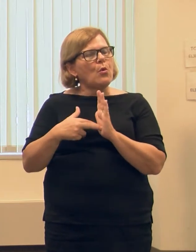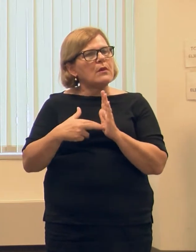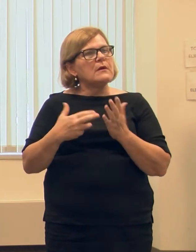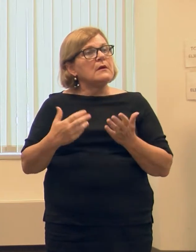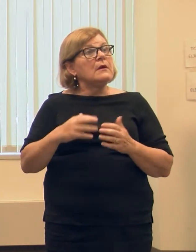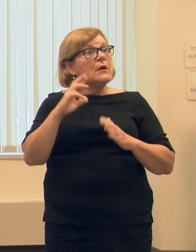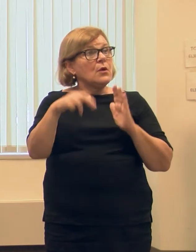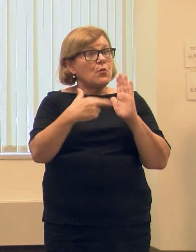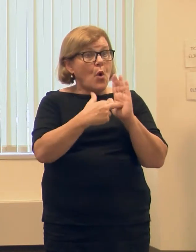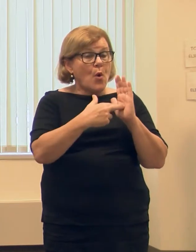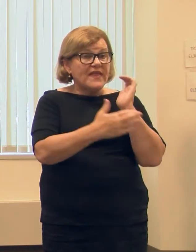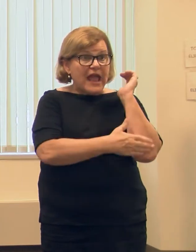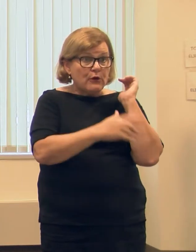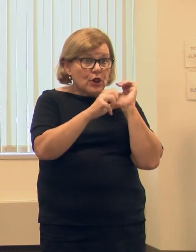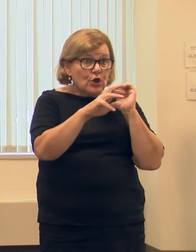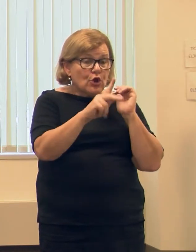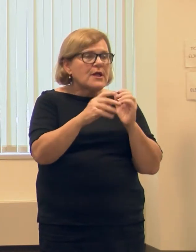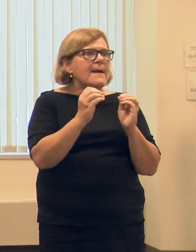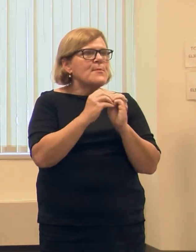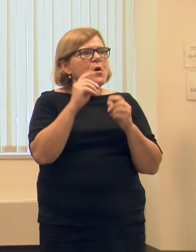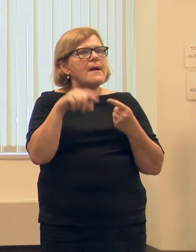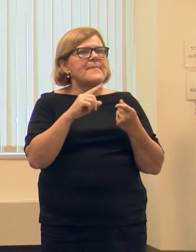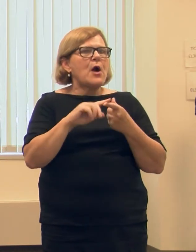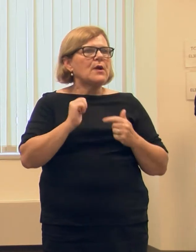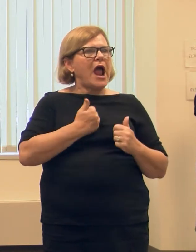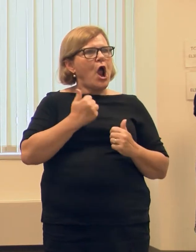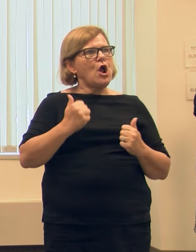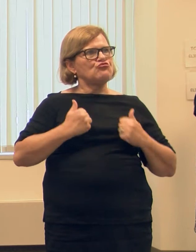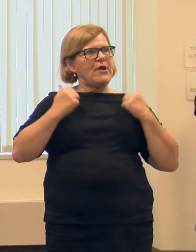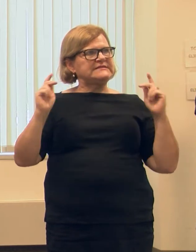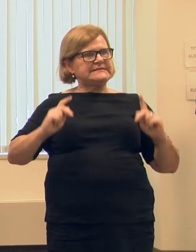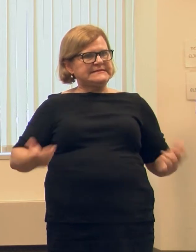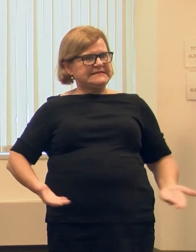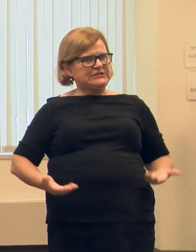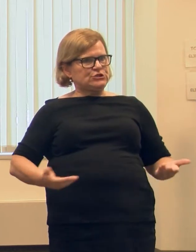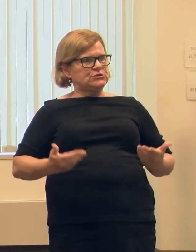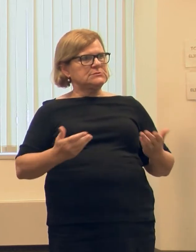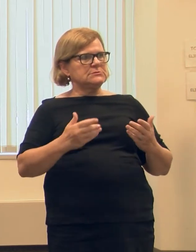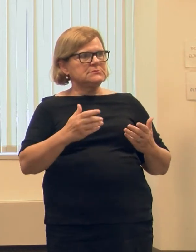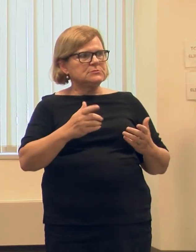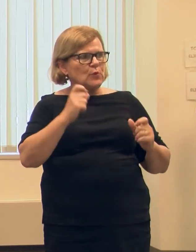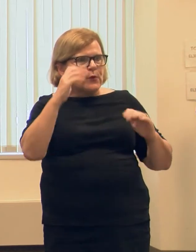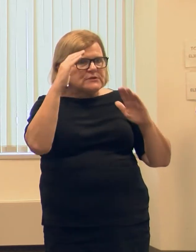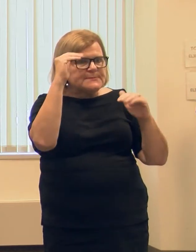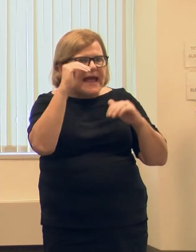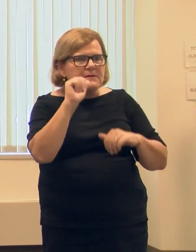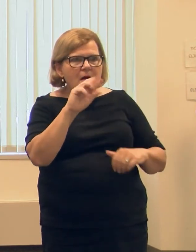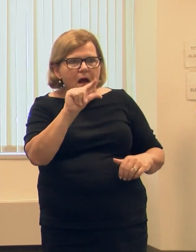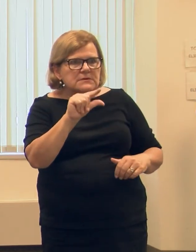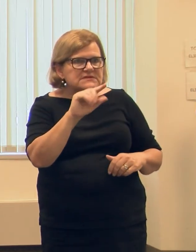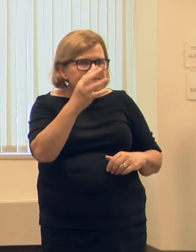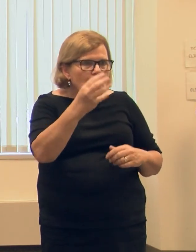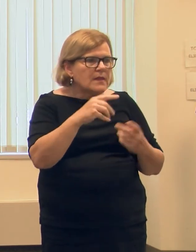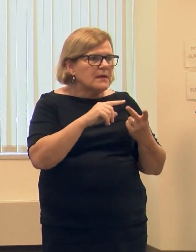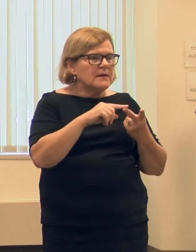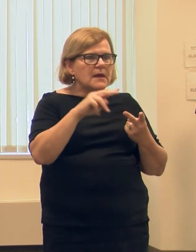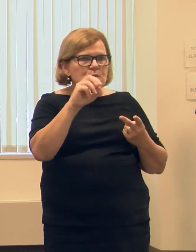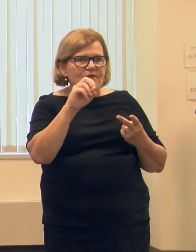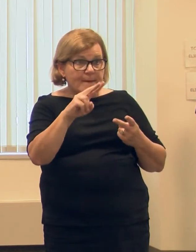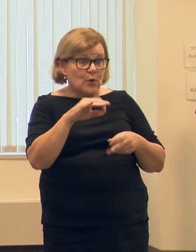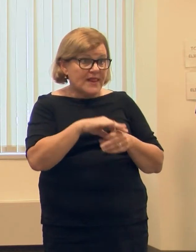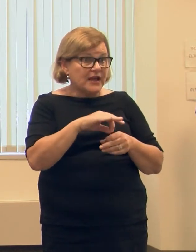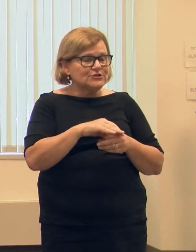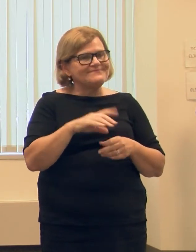the role of the county clerks, and then maybe just a little bit about what our residents can expect during the August 4th and the November elections.